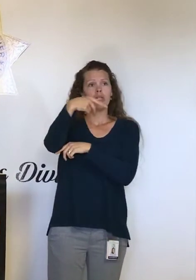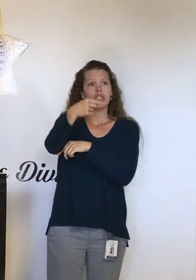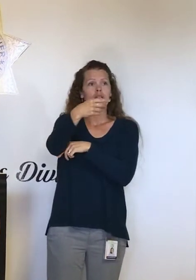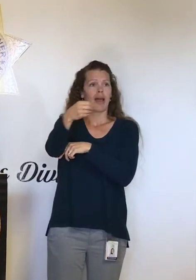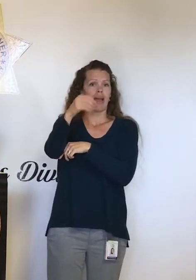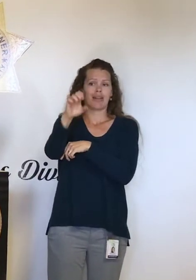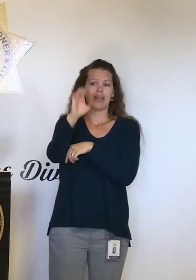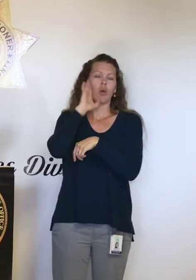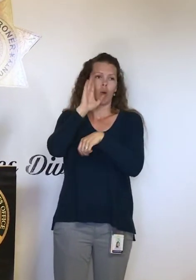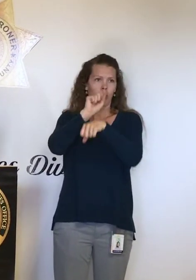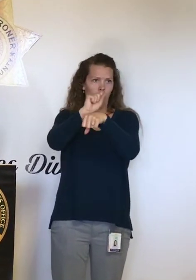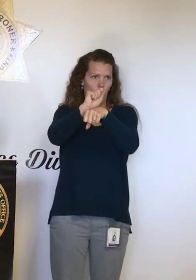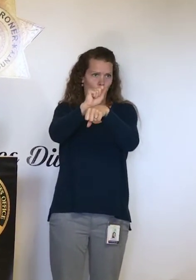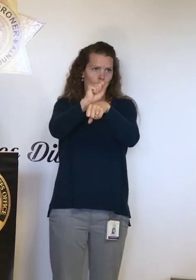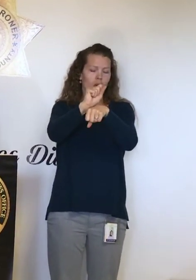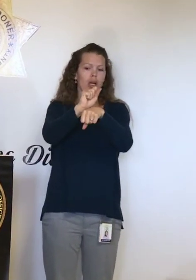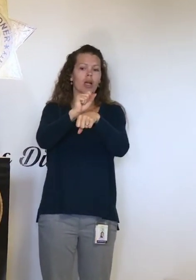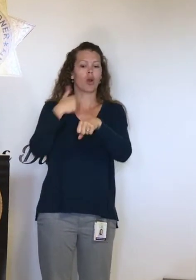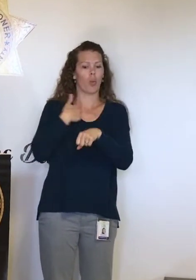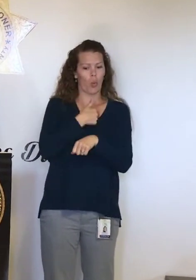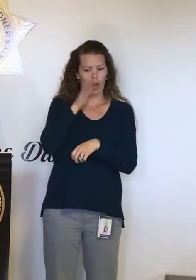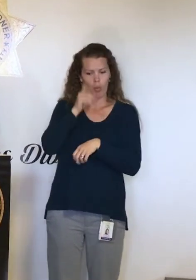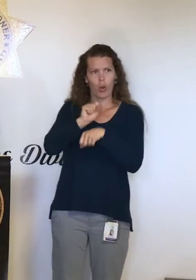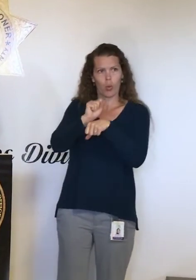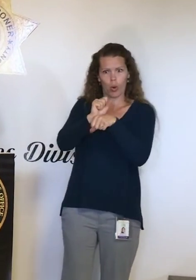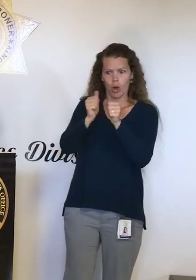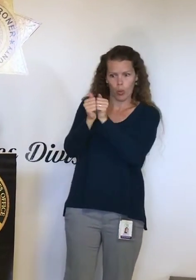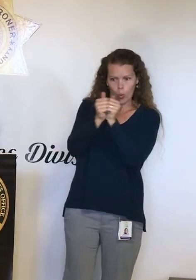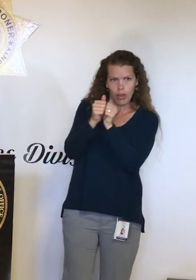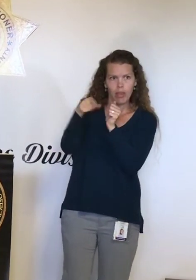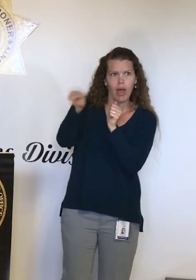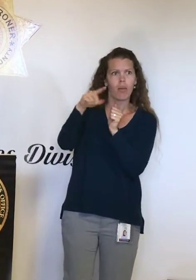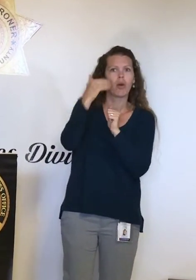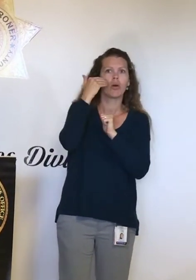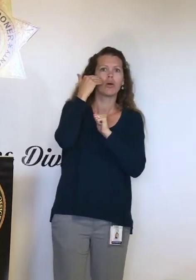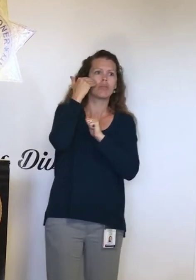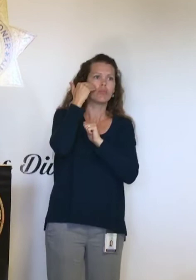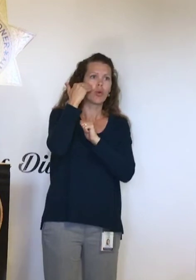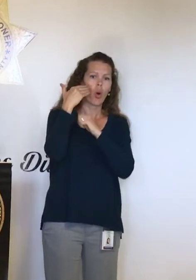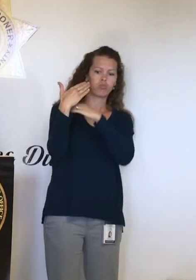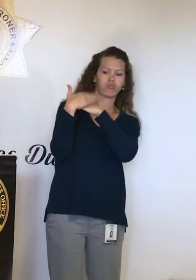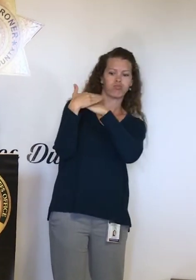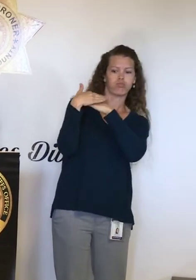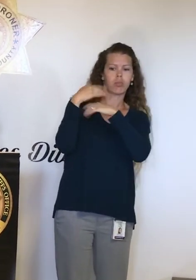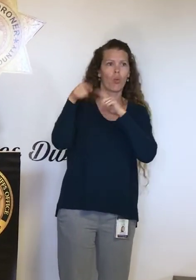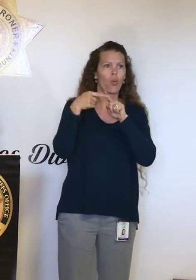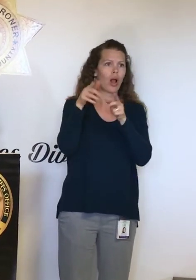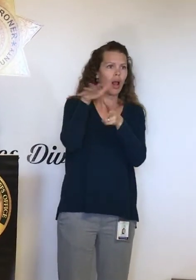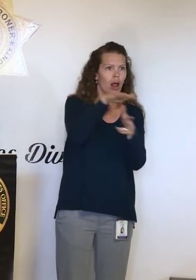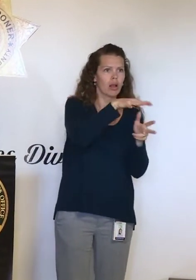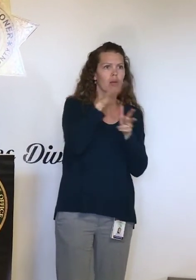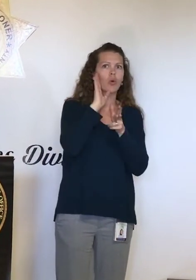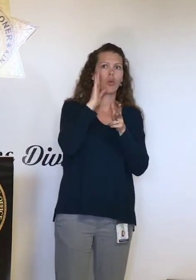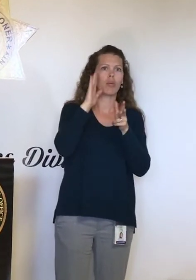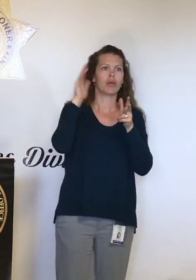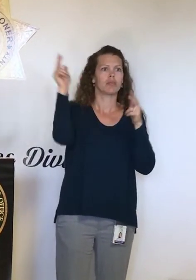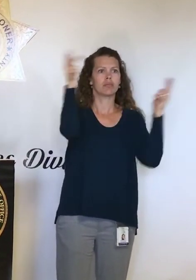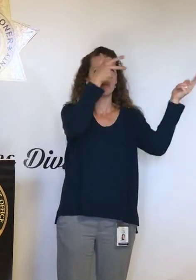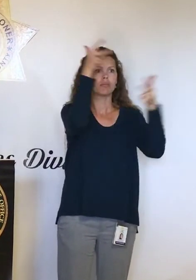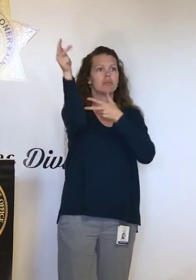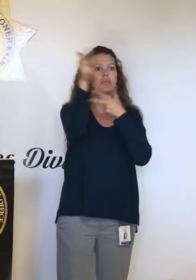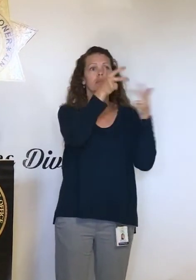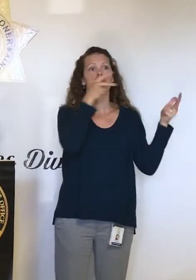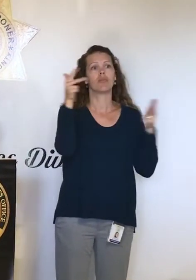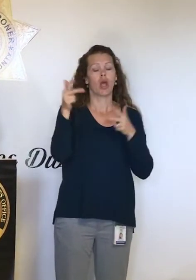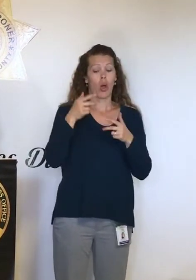hopefully working with PG&E, knowing when those helicopters are in the air and when that may occur. So, we're hoping that